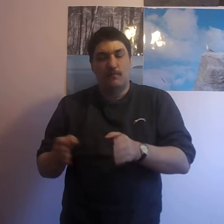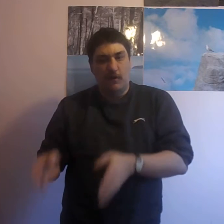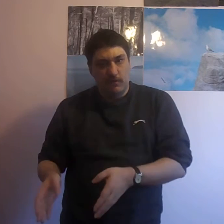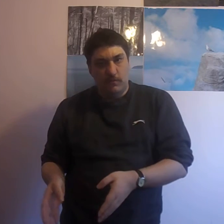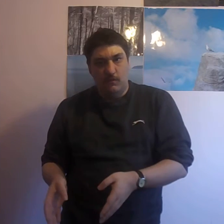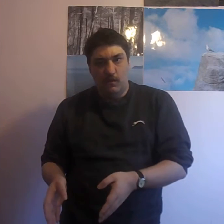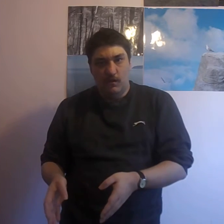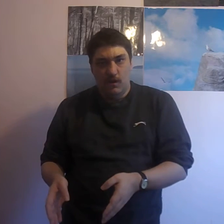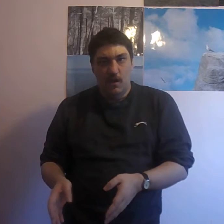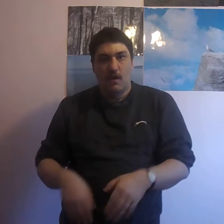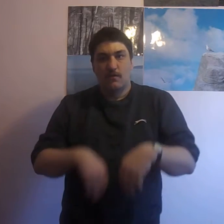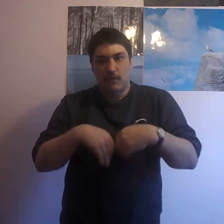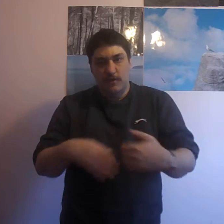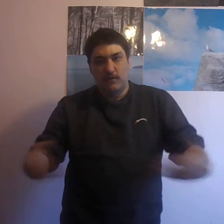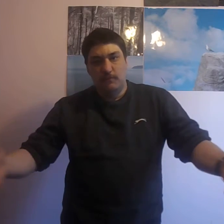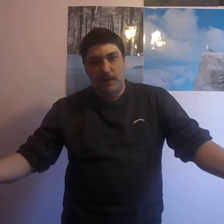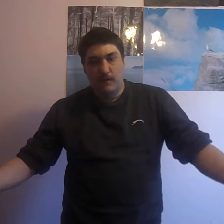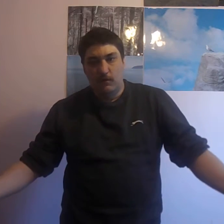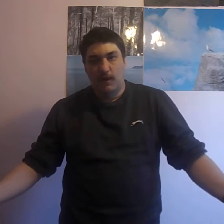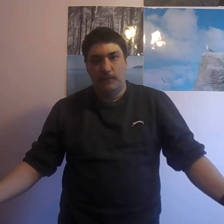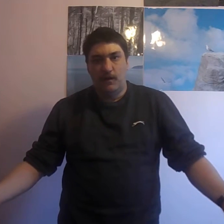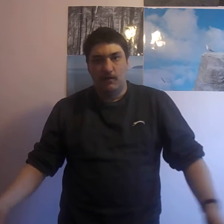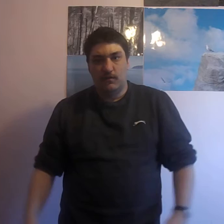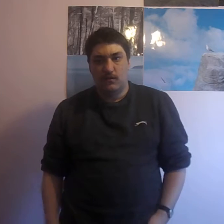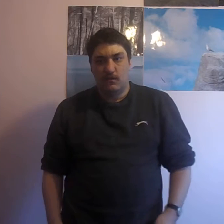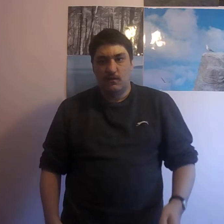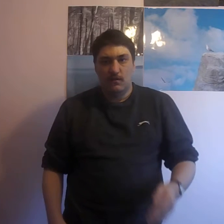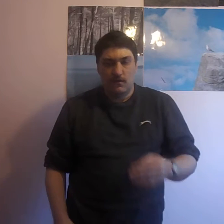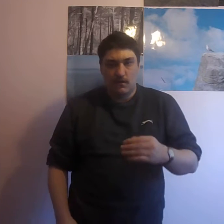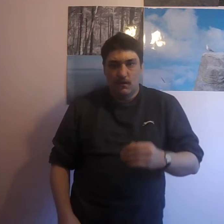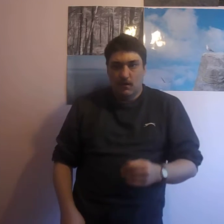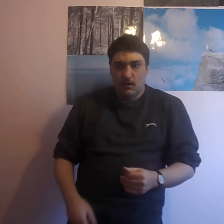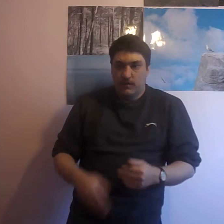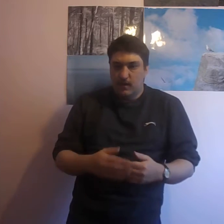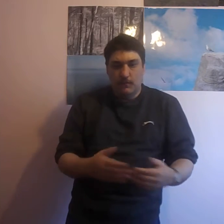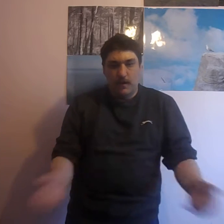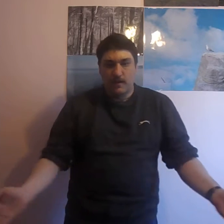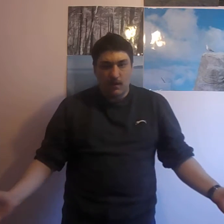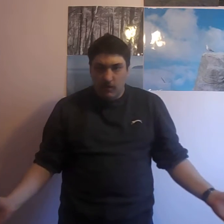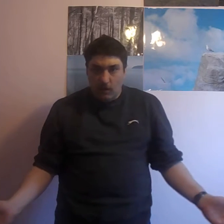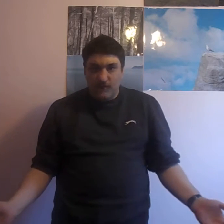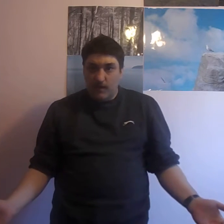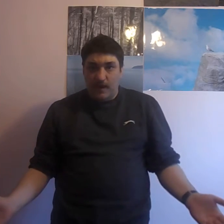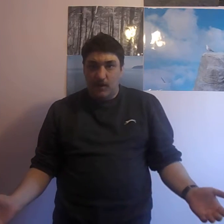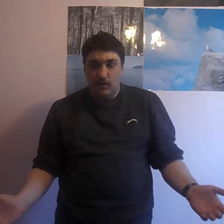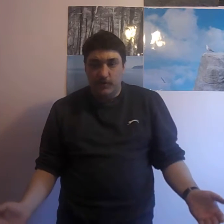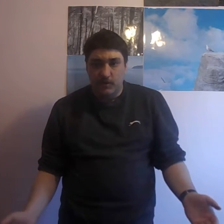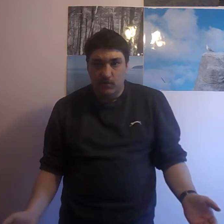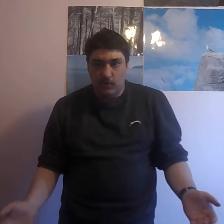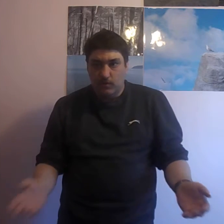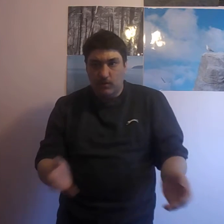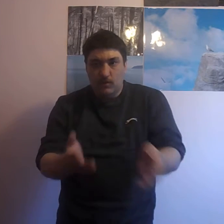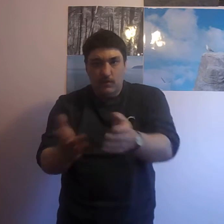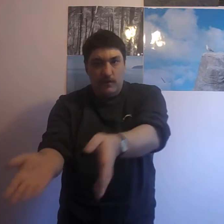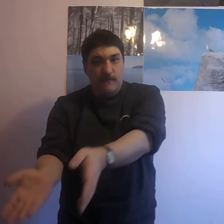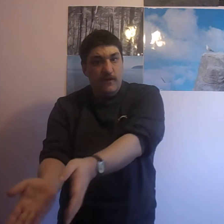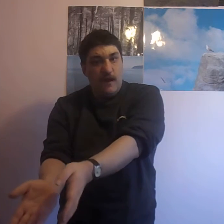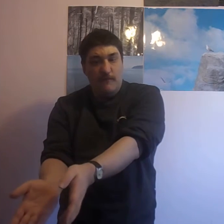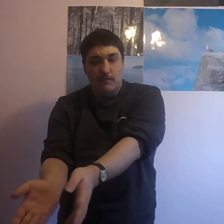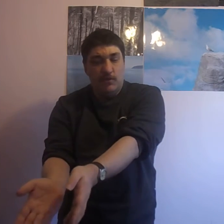possible so that you can play the online parts. The single players are not that that good, if you have them at